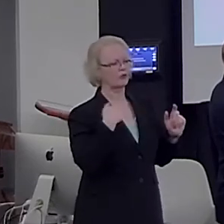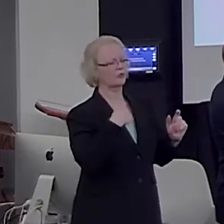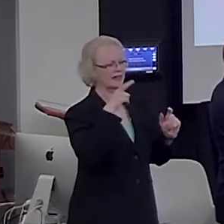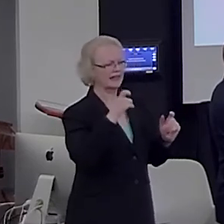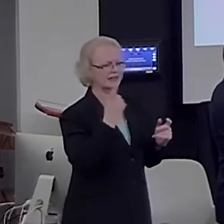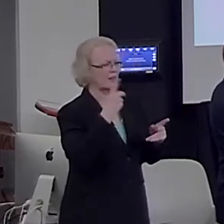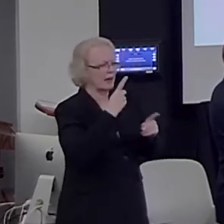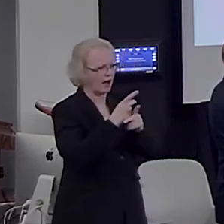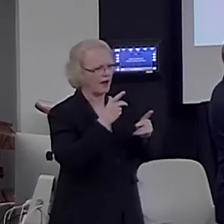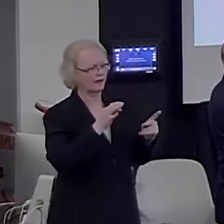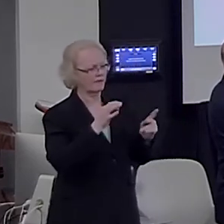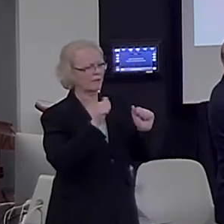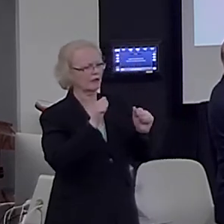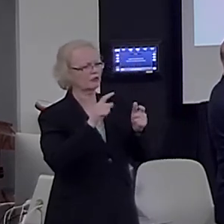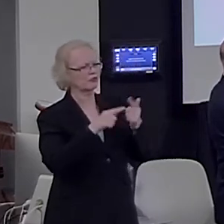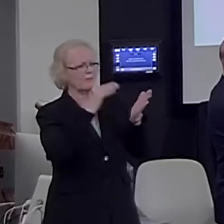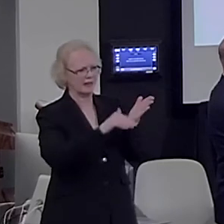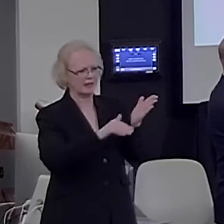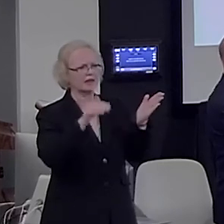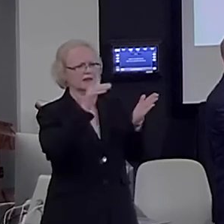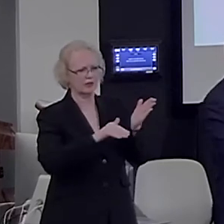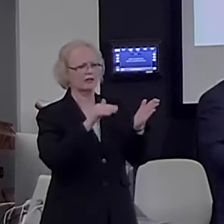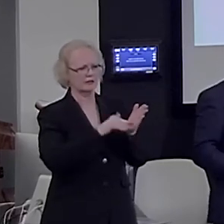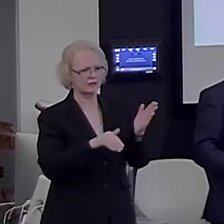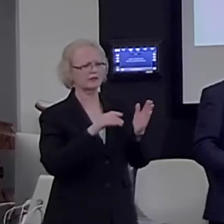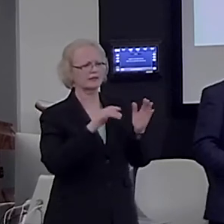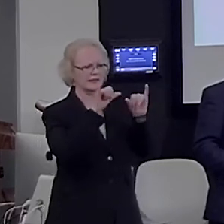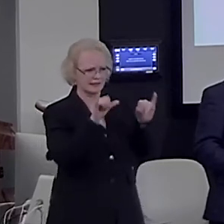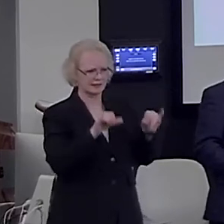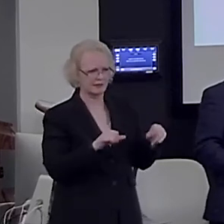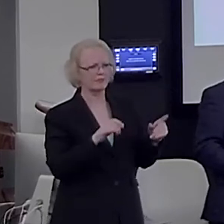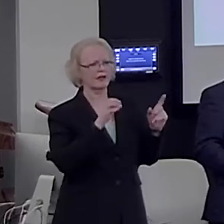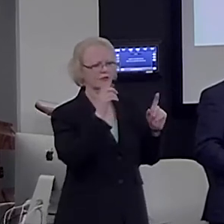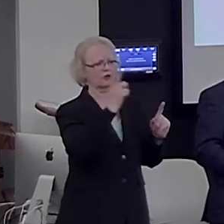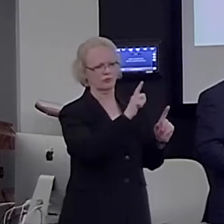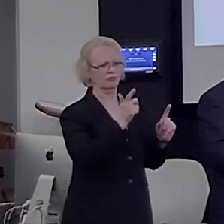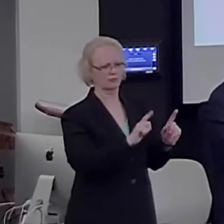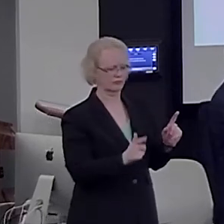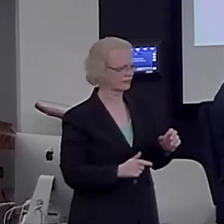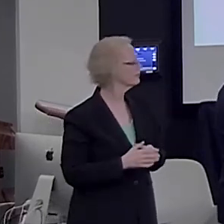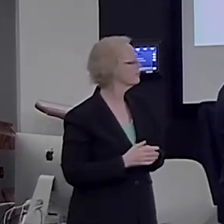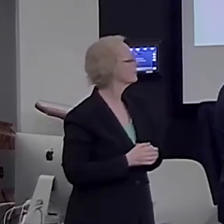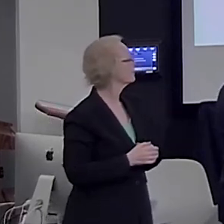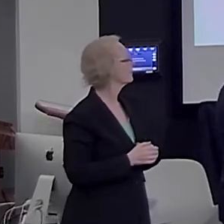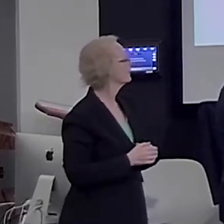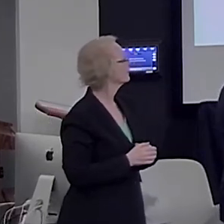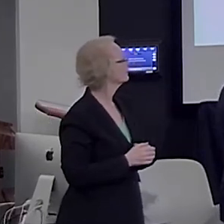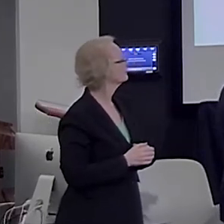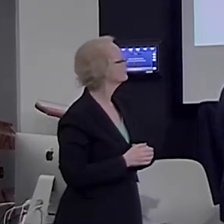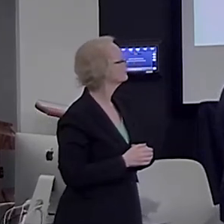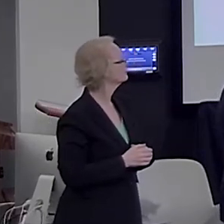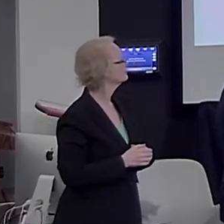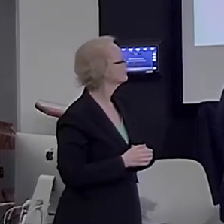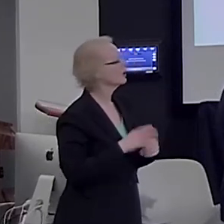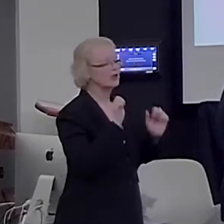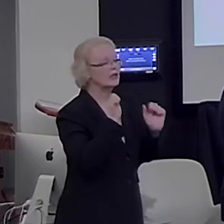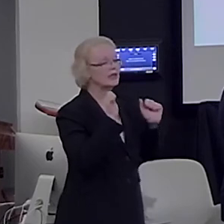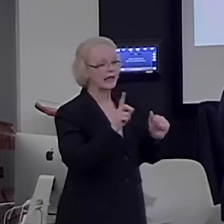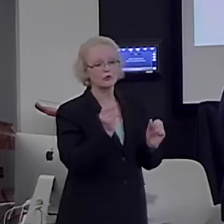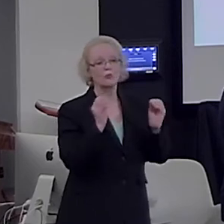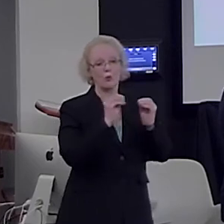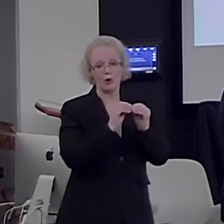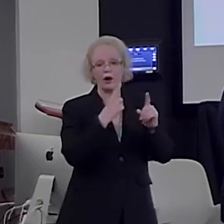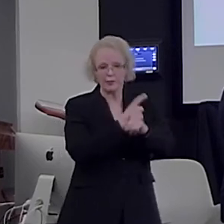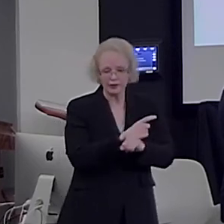four times as we are going through the screen here. So, and there might be even more complicated combinations,